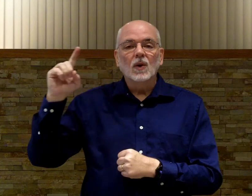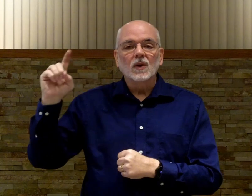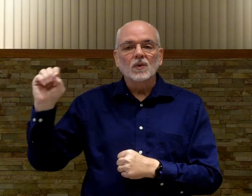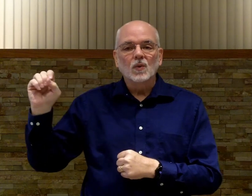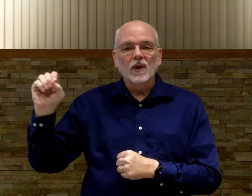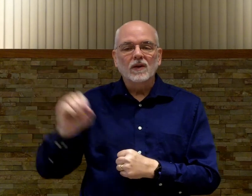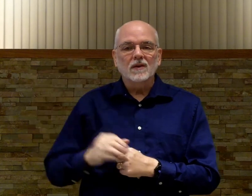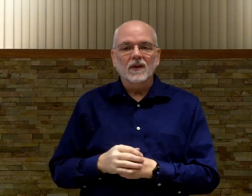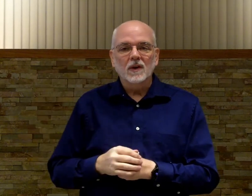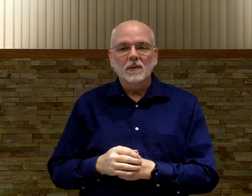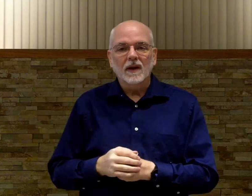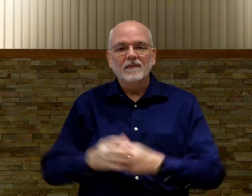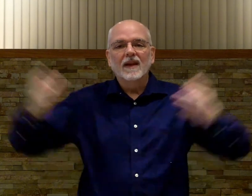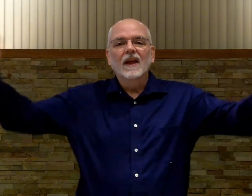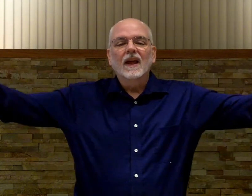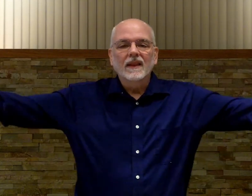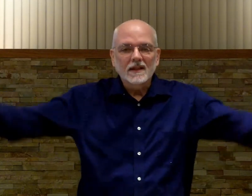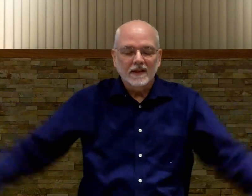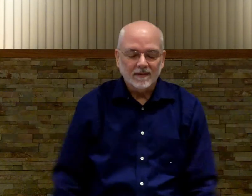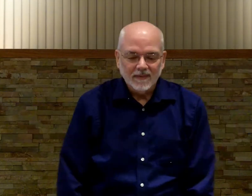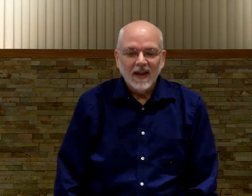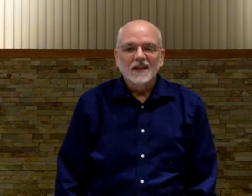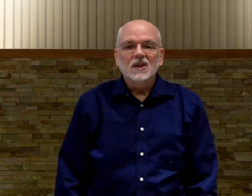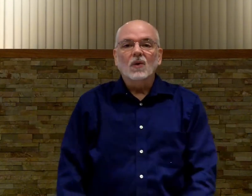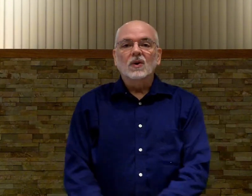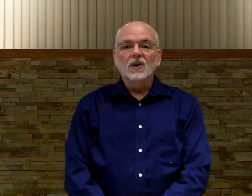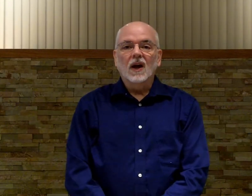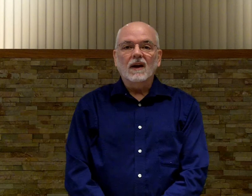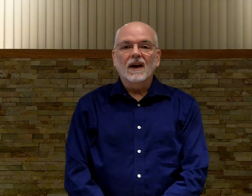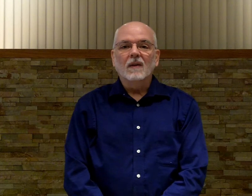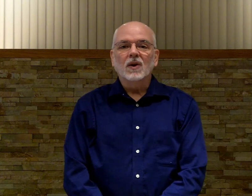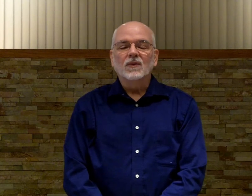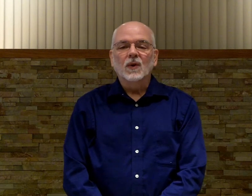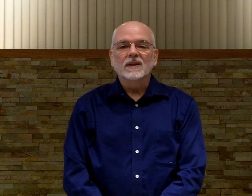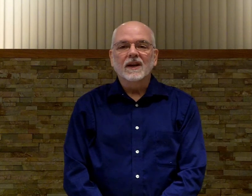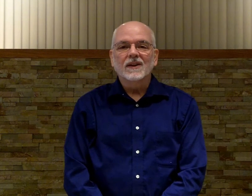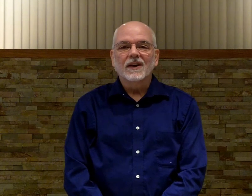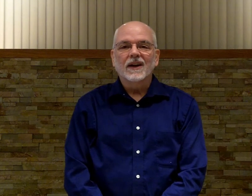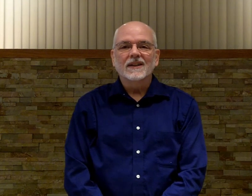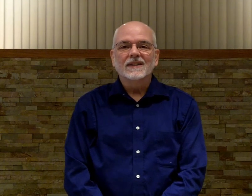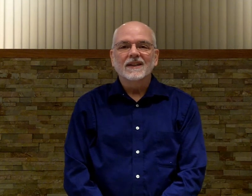words with your fingerspelling. That's it. So, good luck. I'm looking forward to seeing you there at LTC.